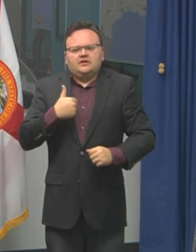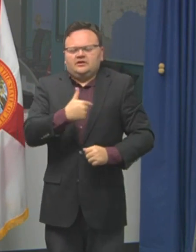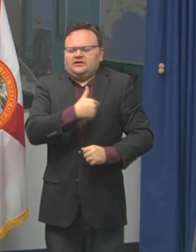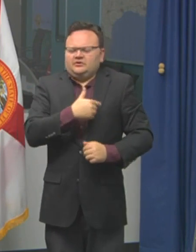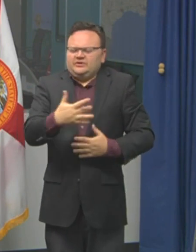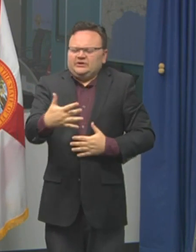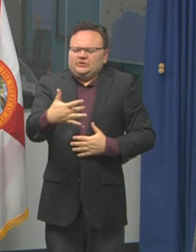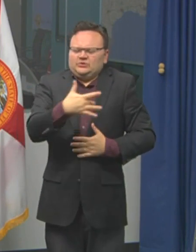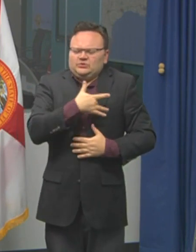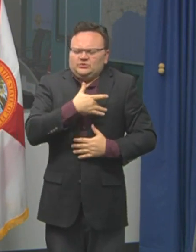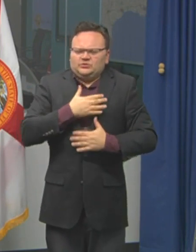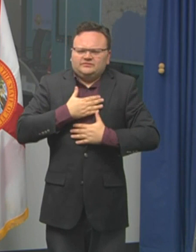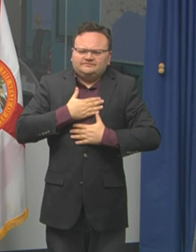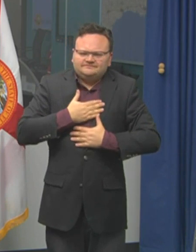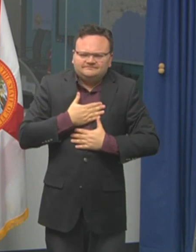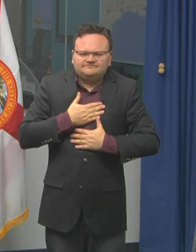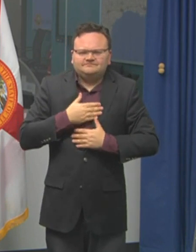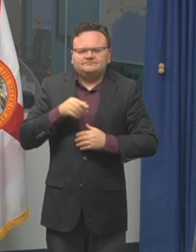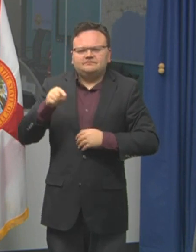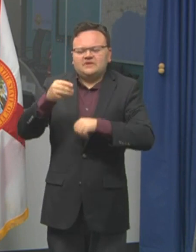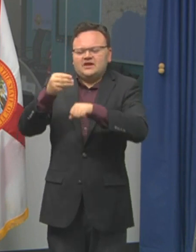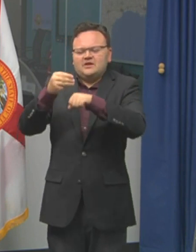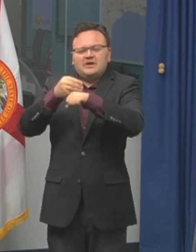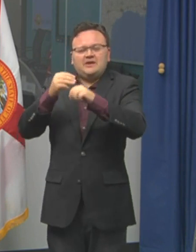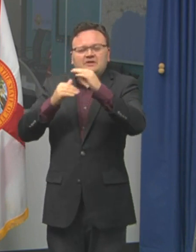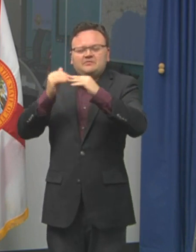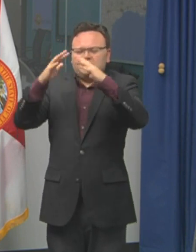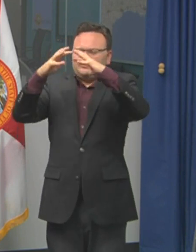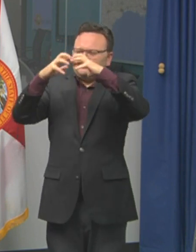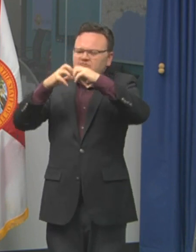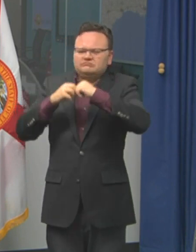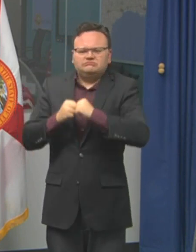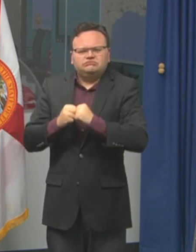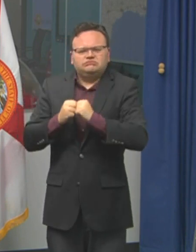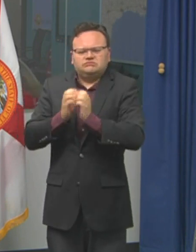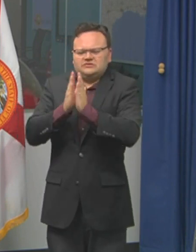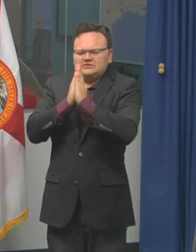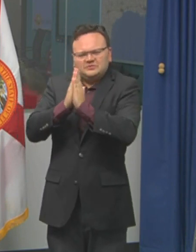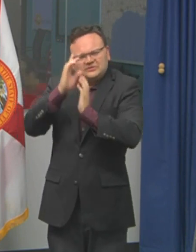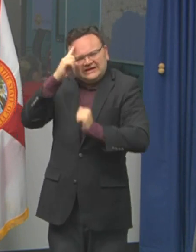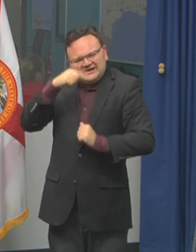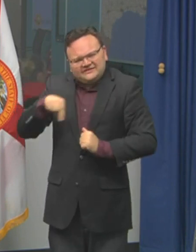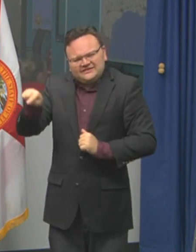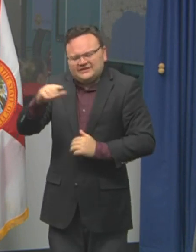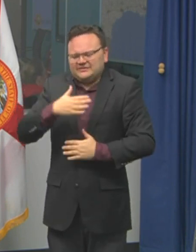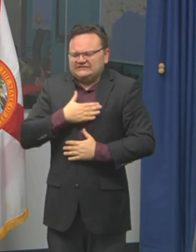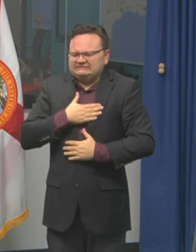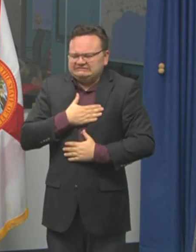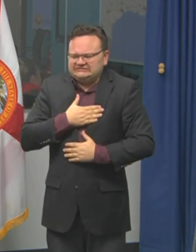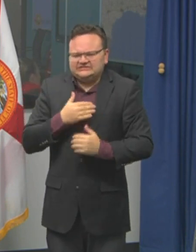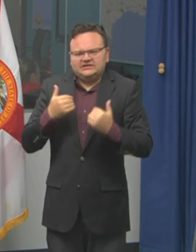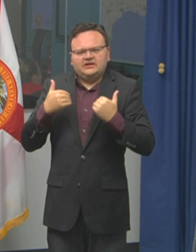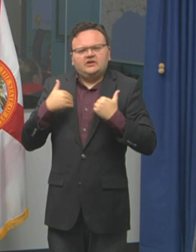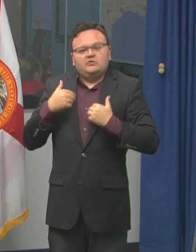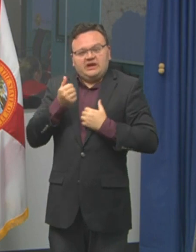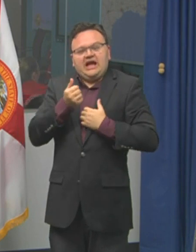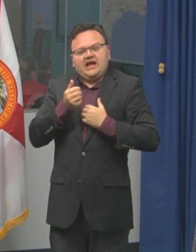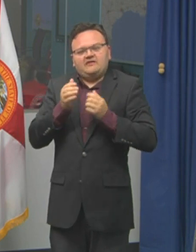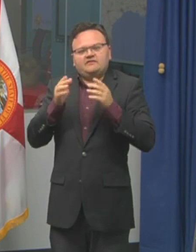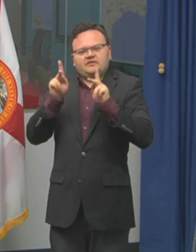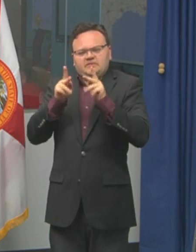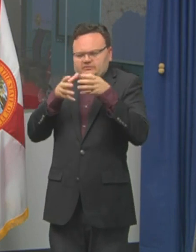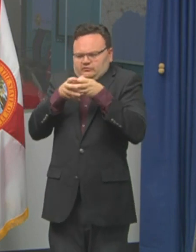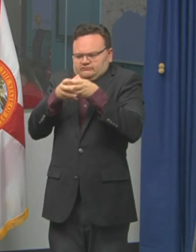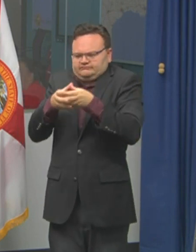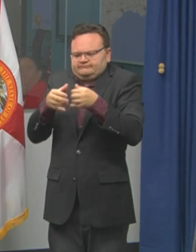out go out to Surfside and our prayers for the continued response there. We do have a microcosm of the state emergency response